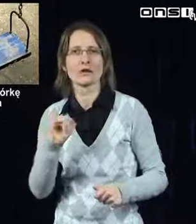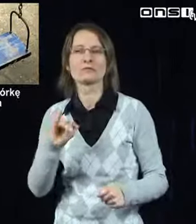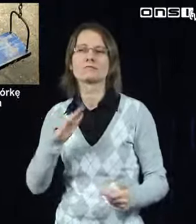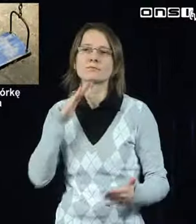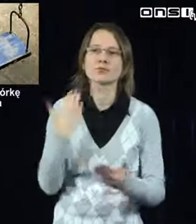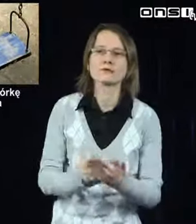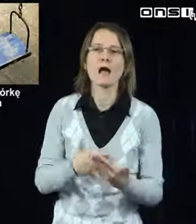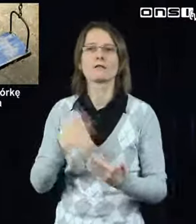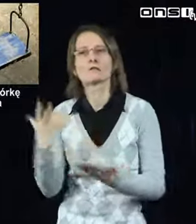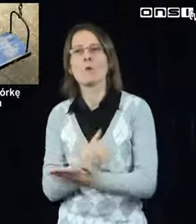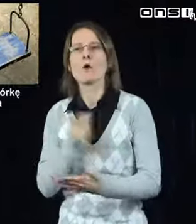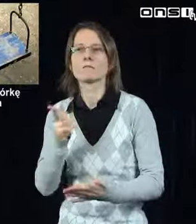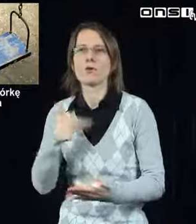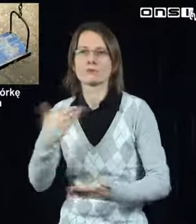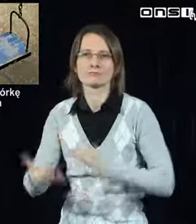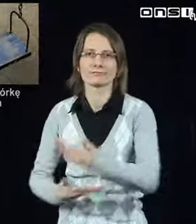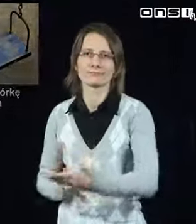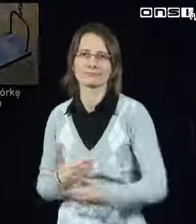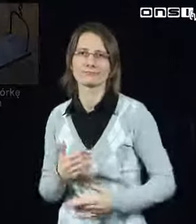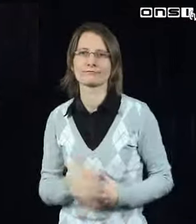I'm going to down to over! Thank you.